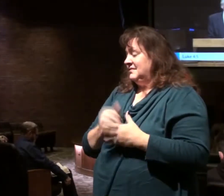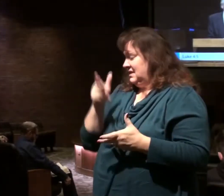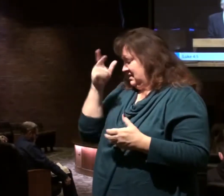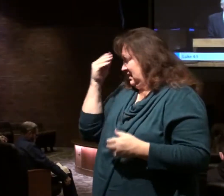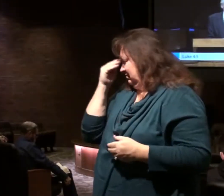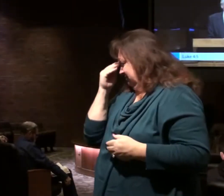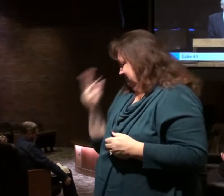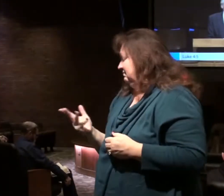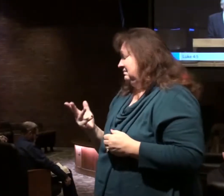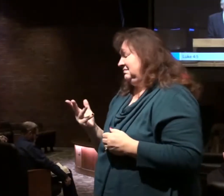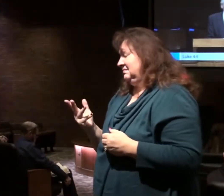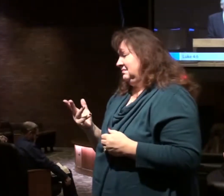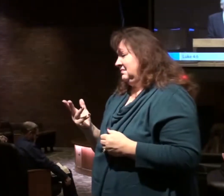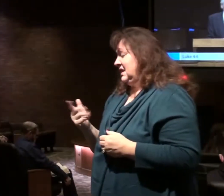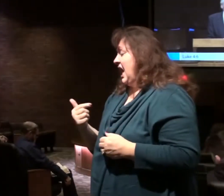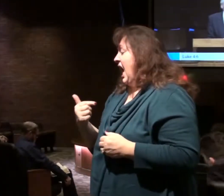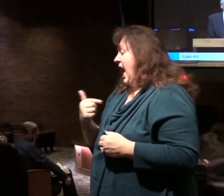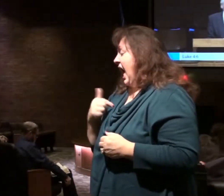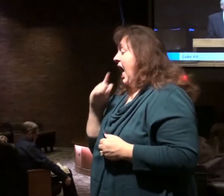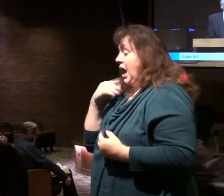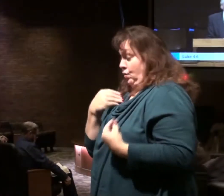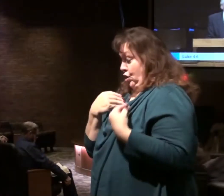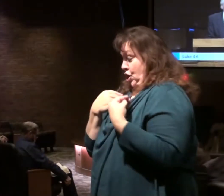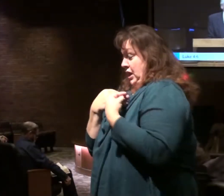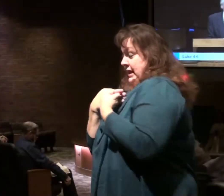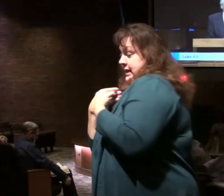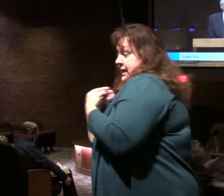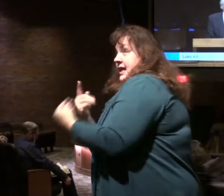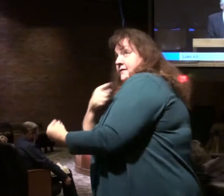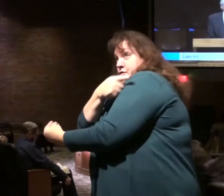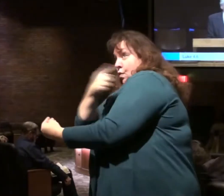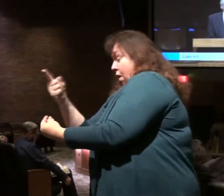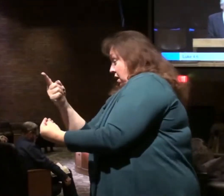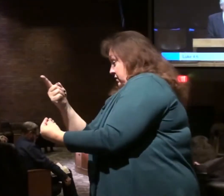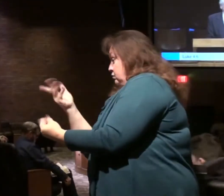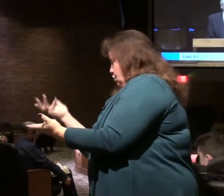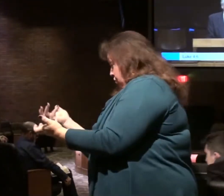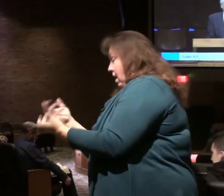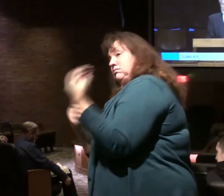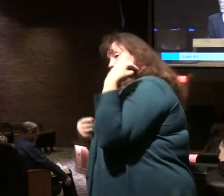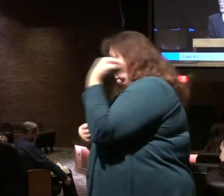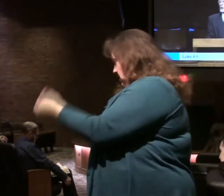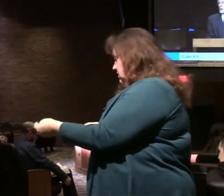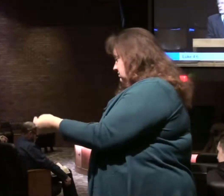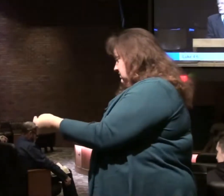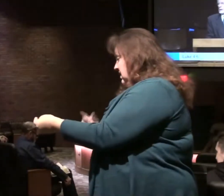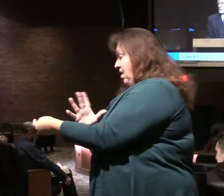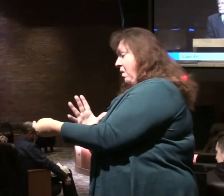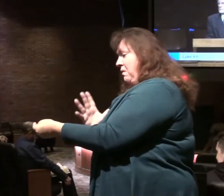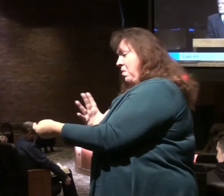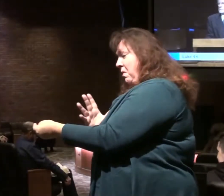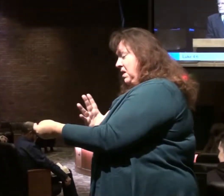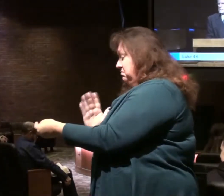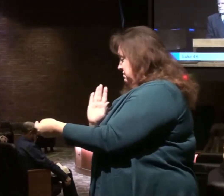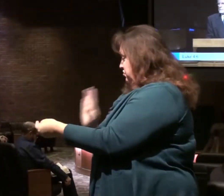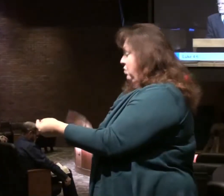devil said to him in verse 6, I will give you all this domain and its glory.